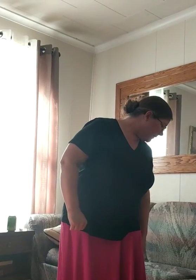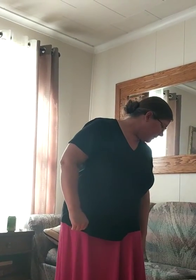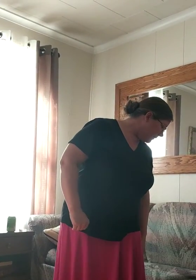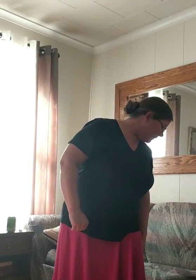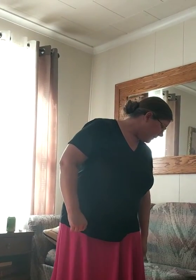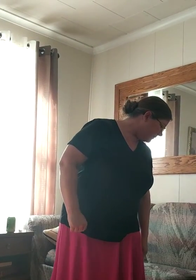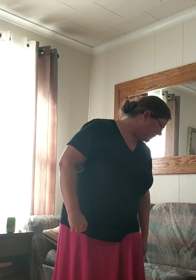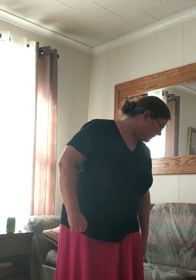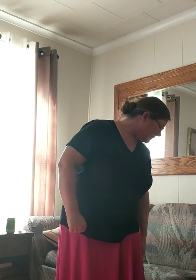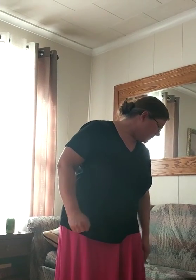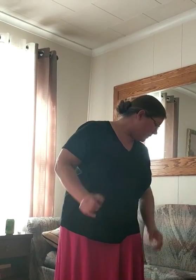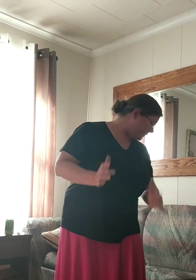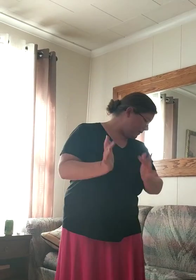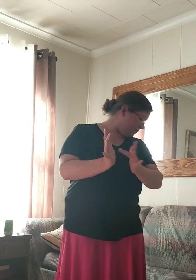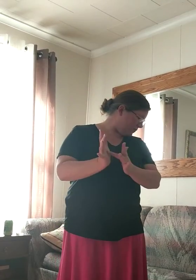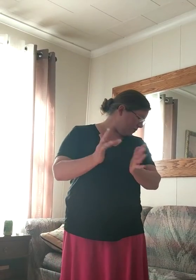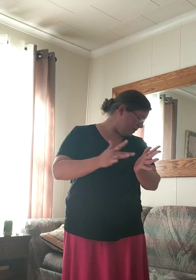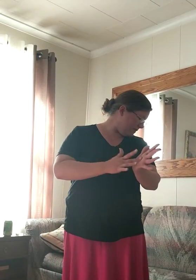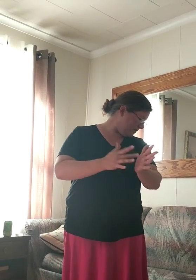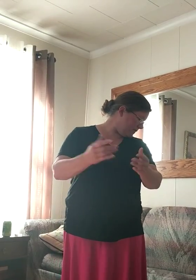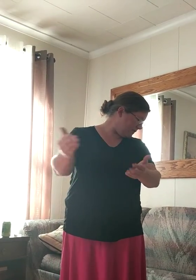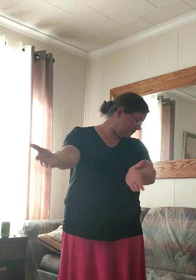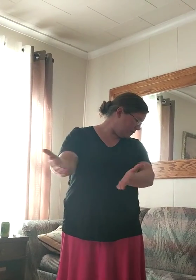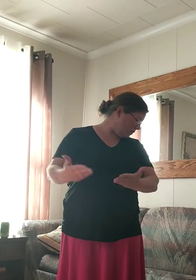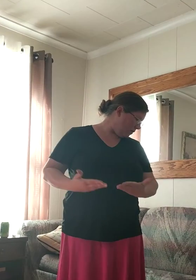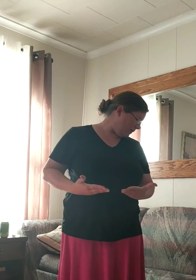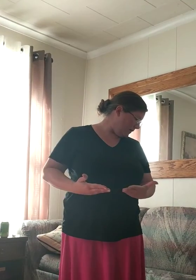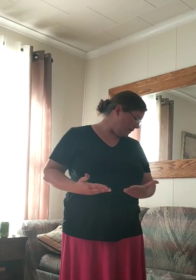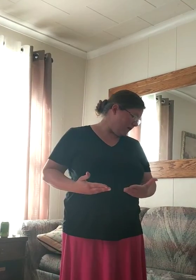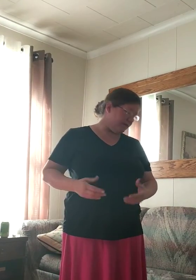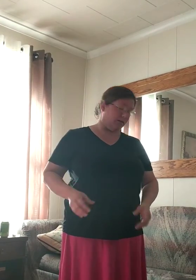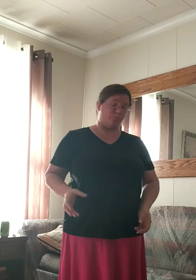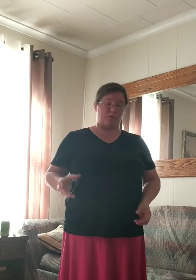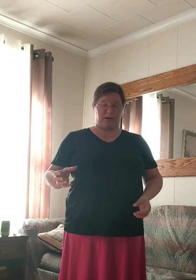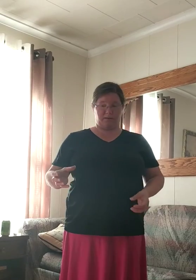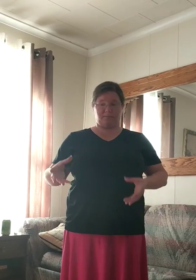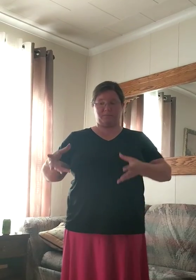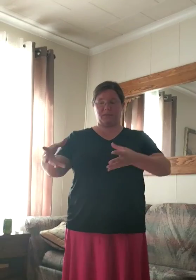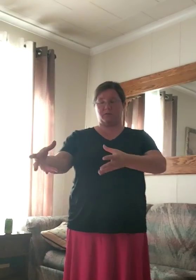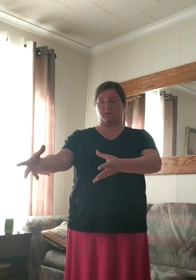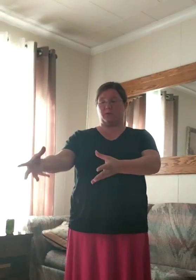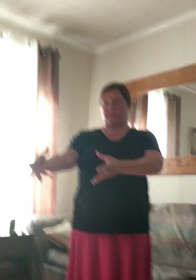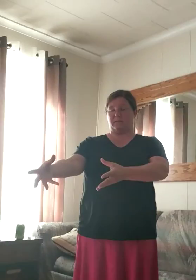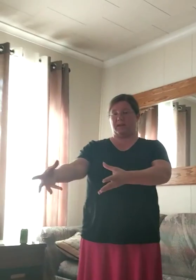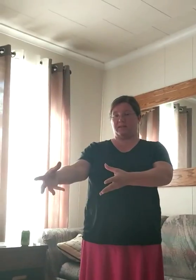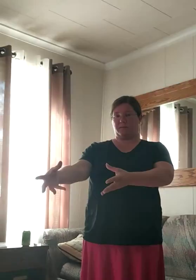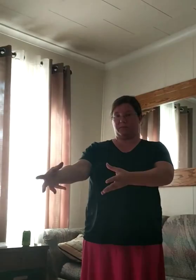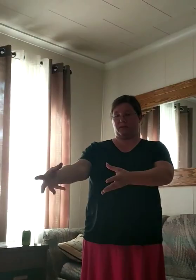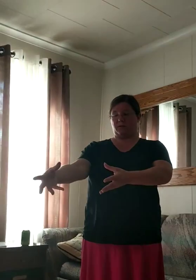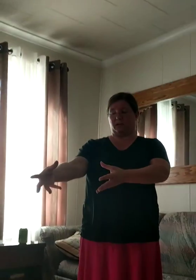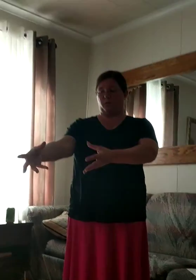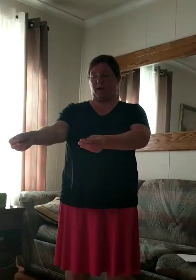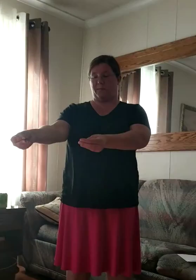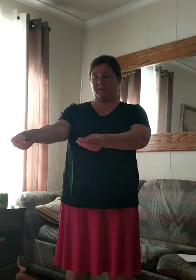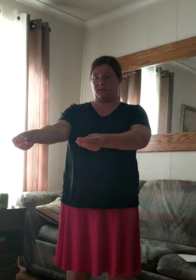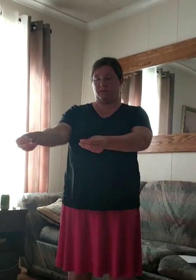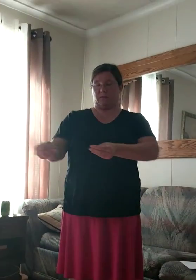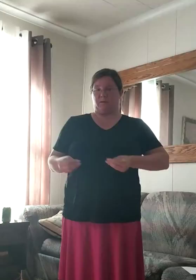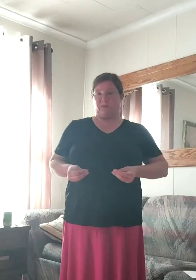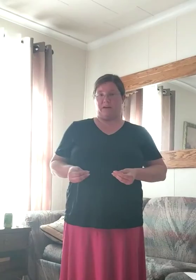And then Jesus calling, so Jesus calling, and then bring. So, we're going to take something, we're going to grab it, and we're going to bring it